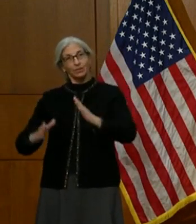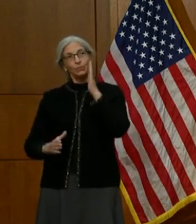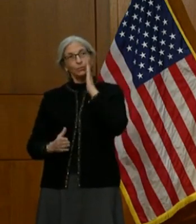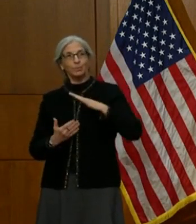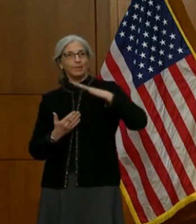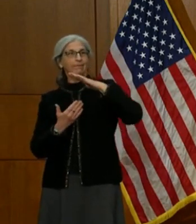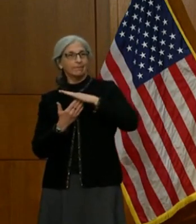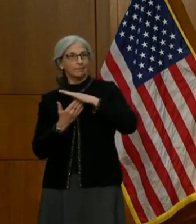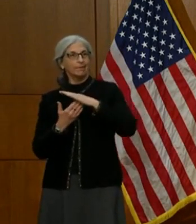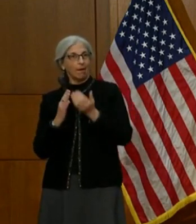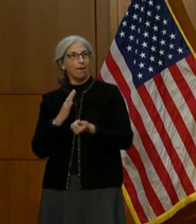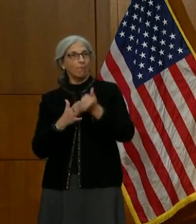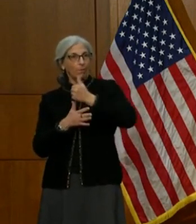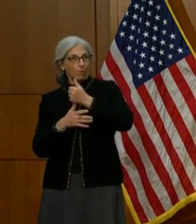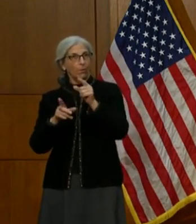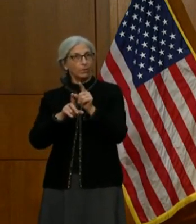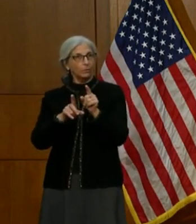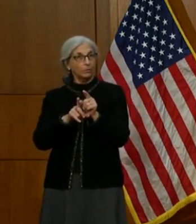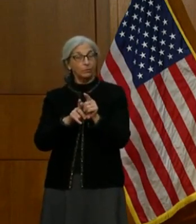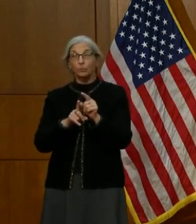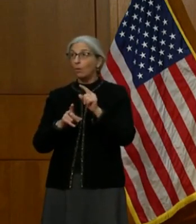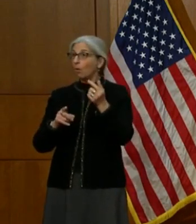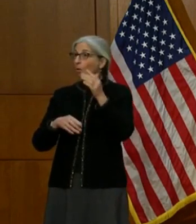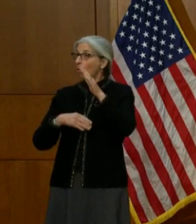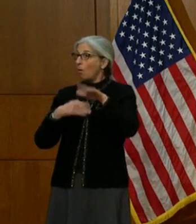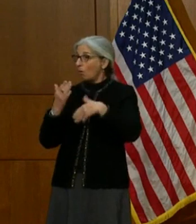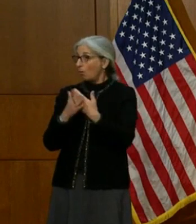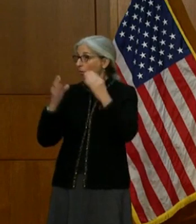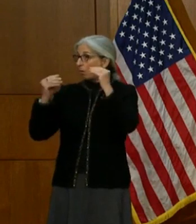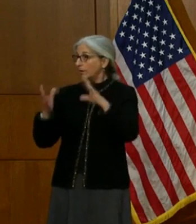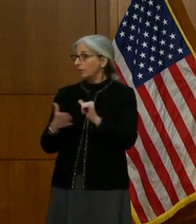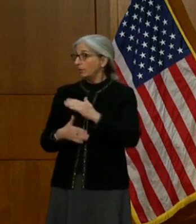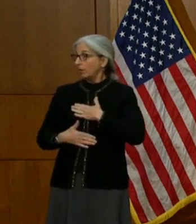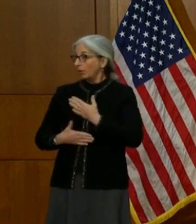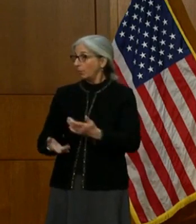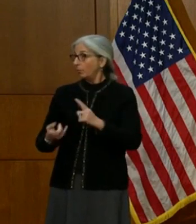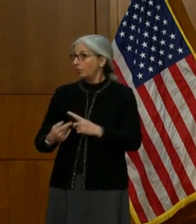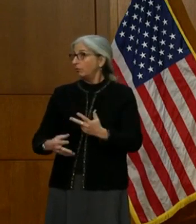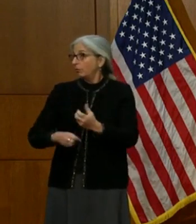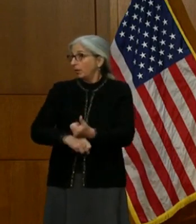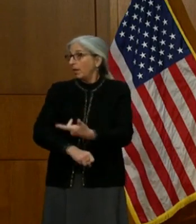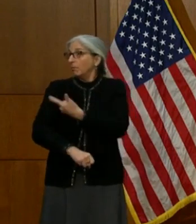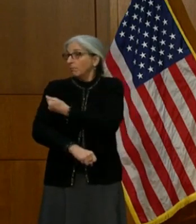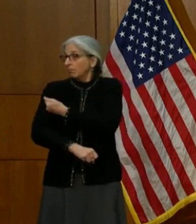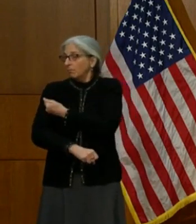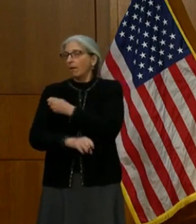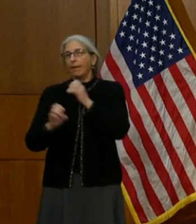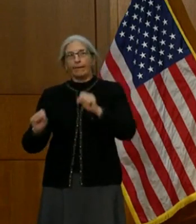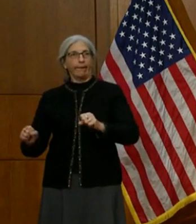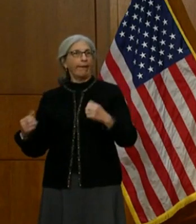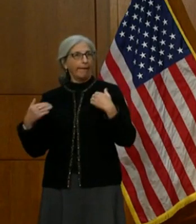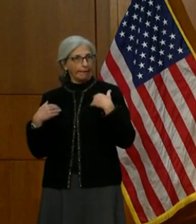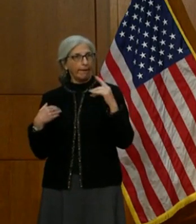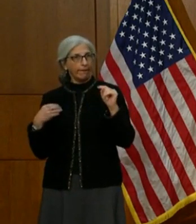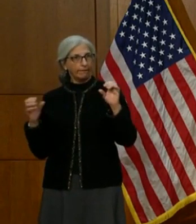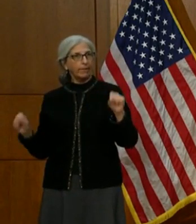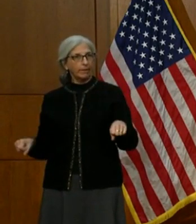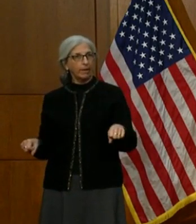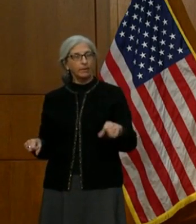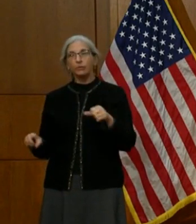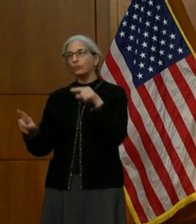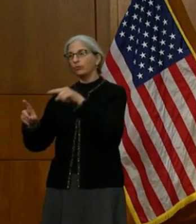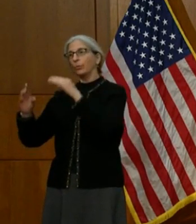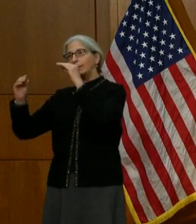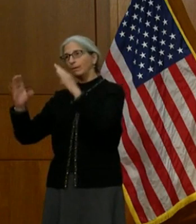to make sure that all teachers that are willing to receive the vaccination are able to receive that so that we can keep them as well as other